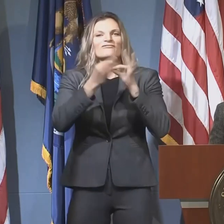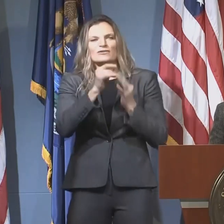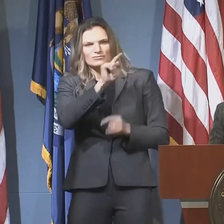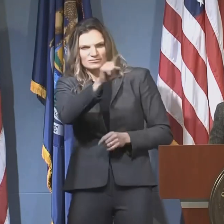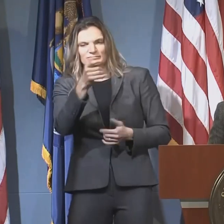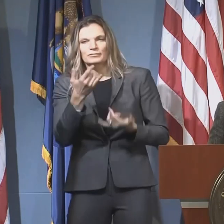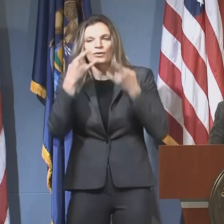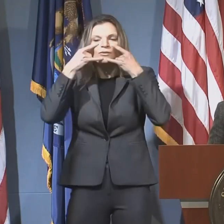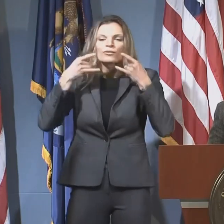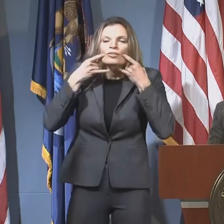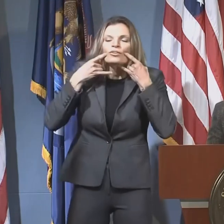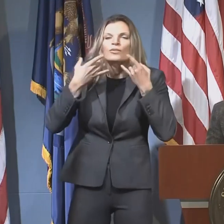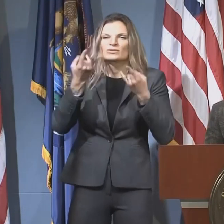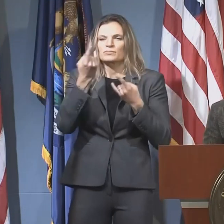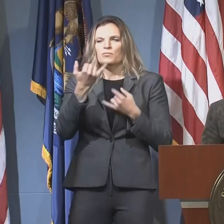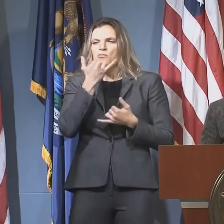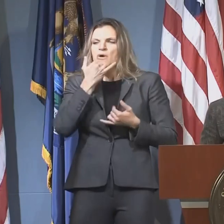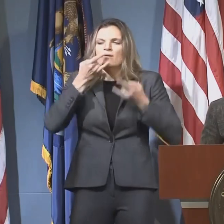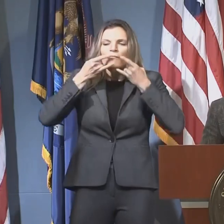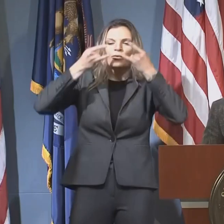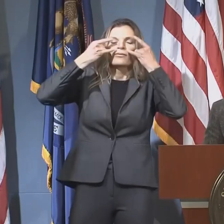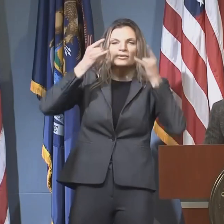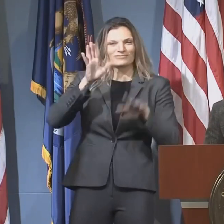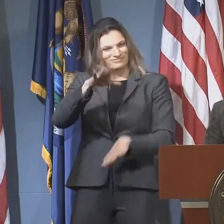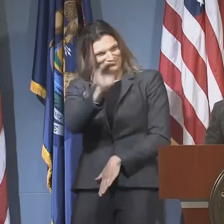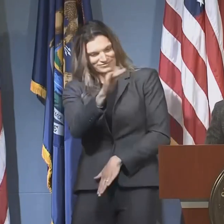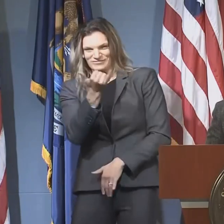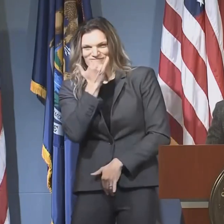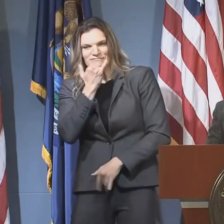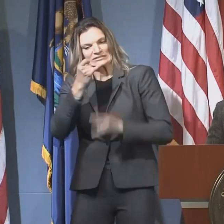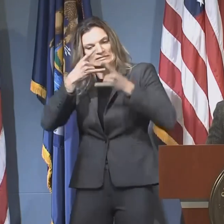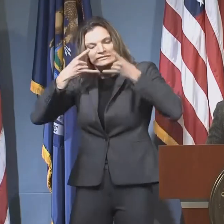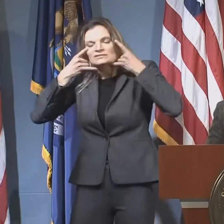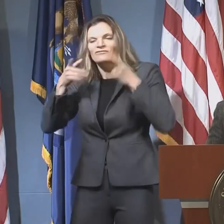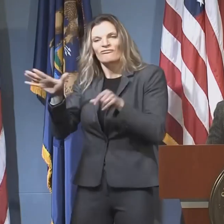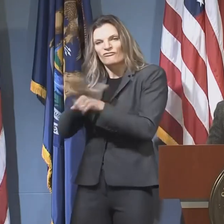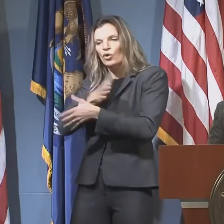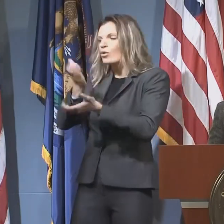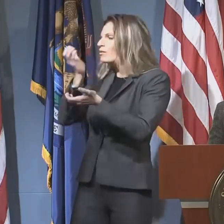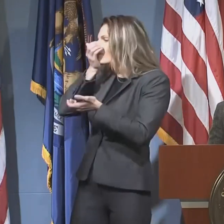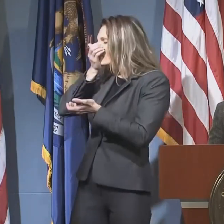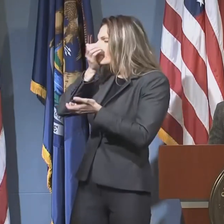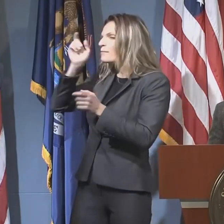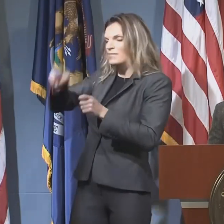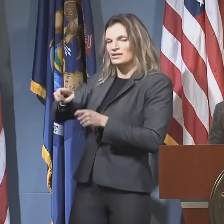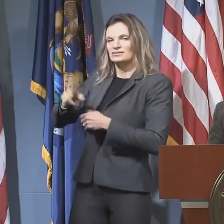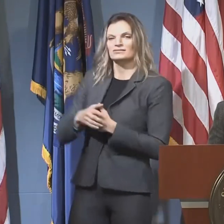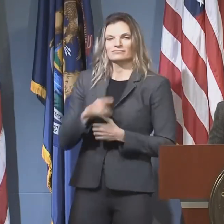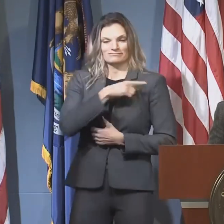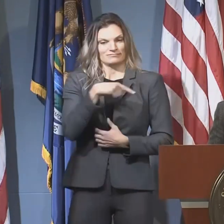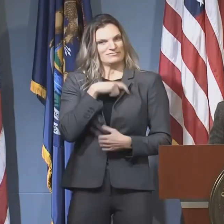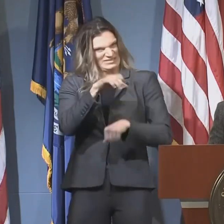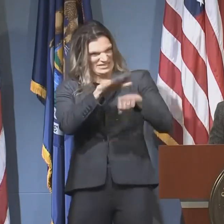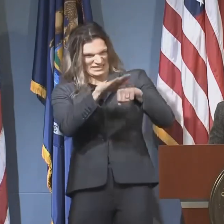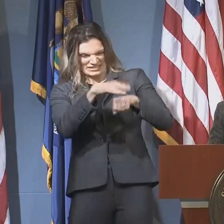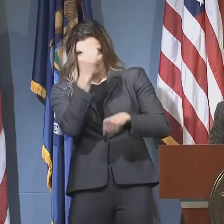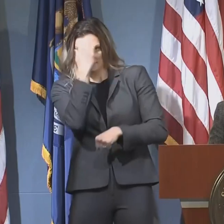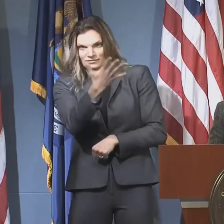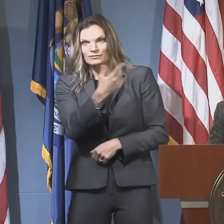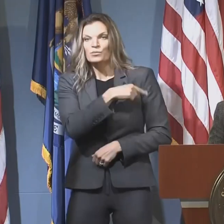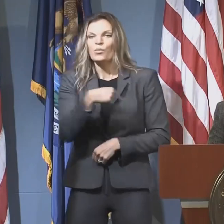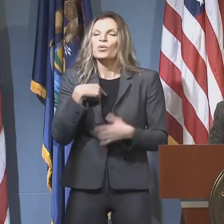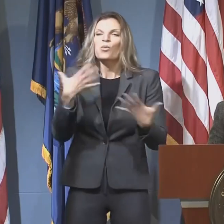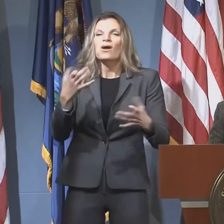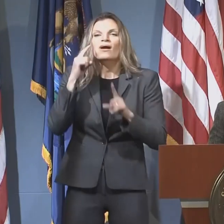mask appropriately, please give them a friendly reminder. We all have a role to play in fighting COVID-19. We all want to continue moving